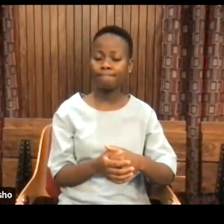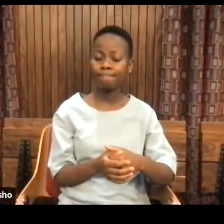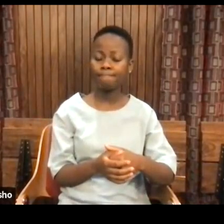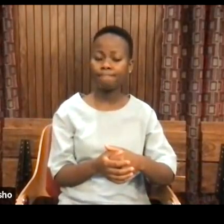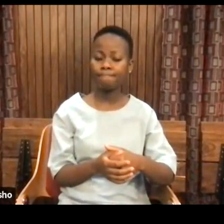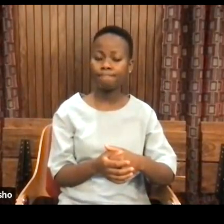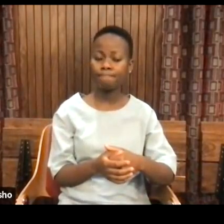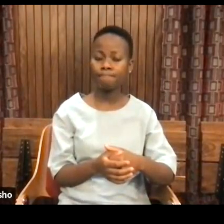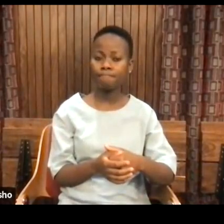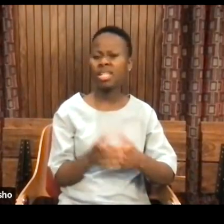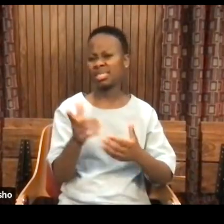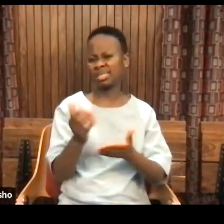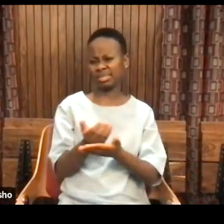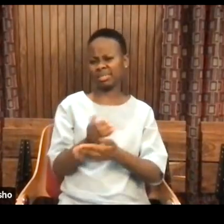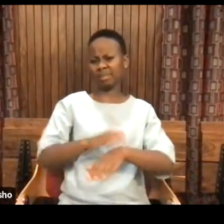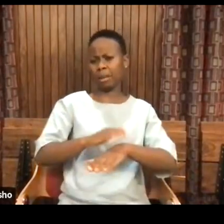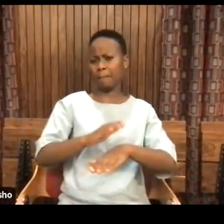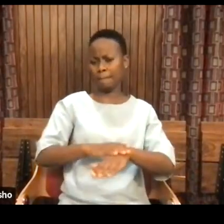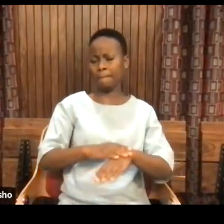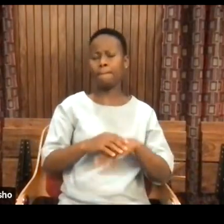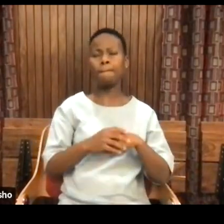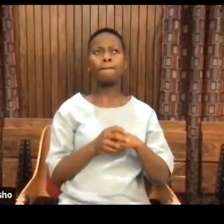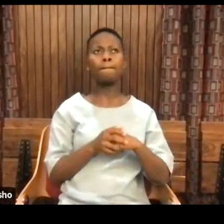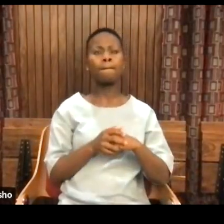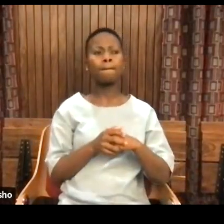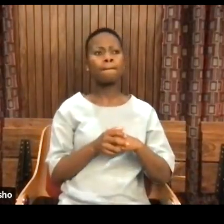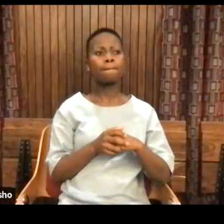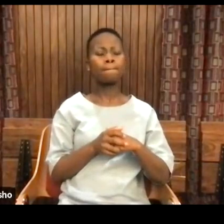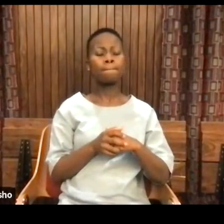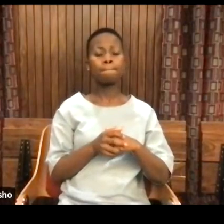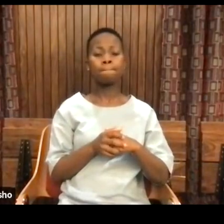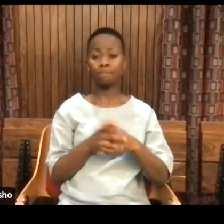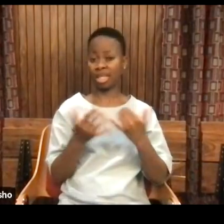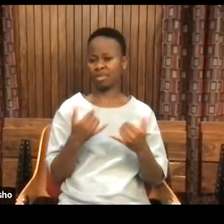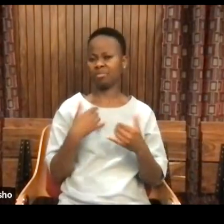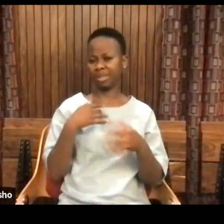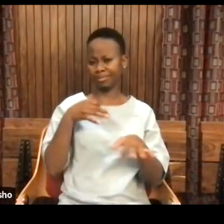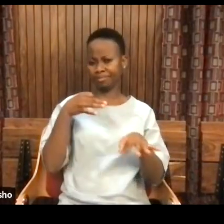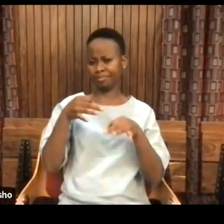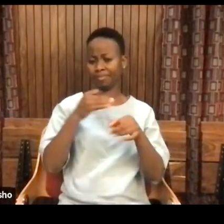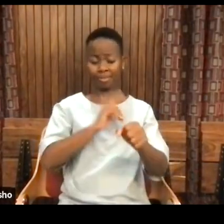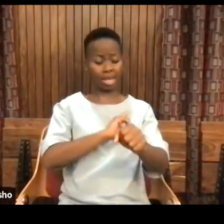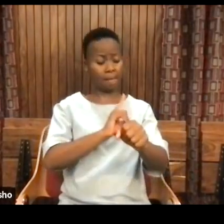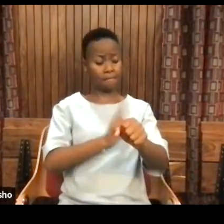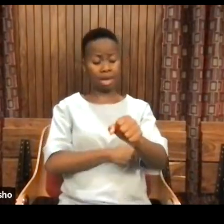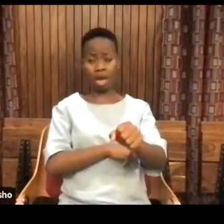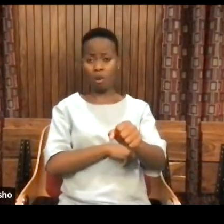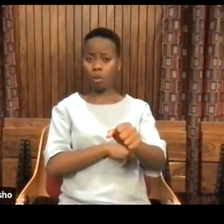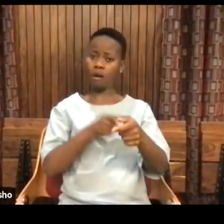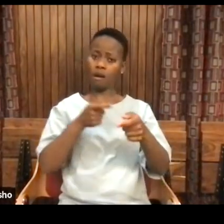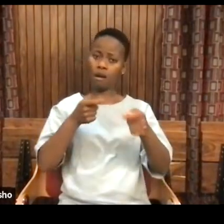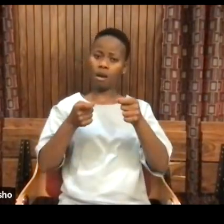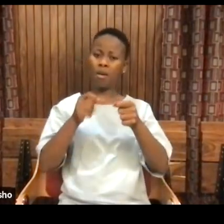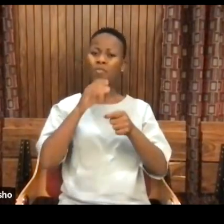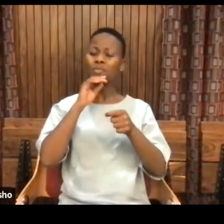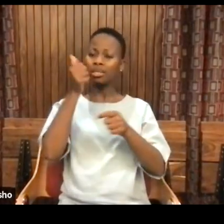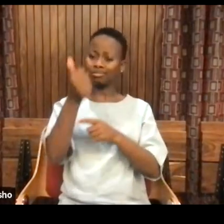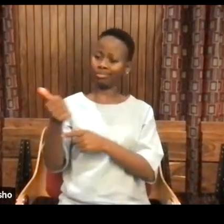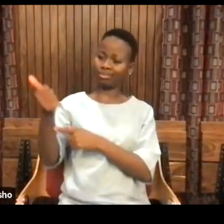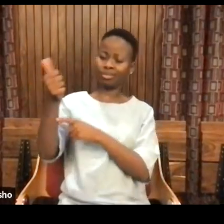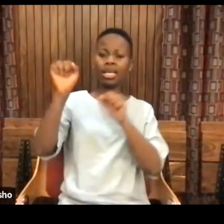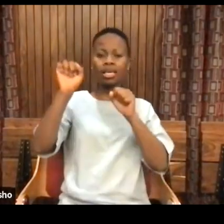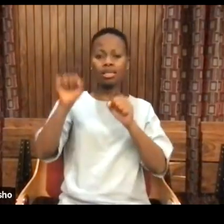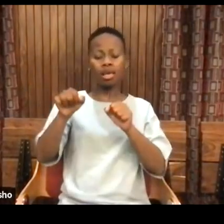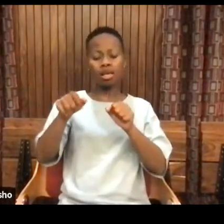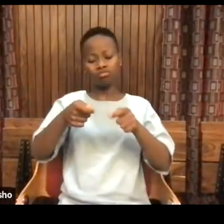But to save time, I'll just simply submit power is the ability to make things happen with access to